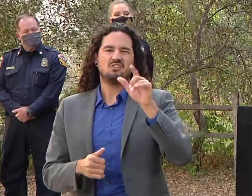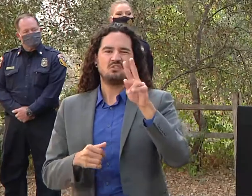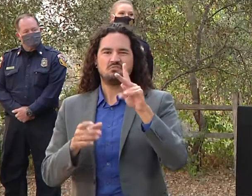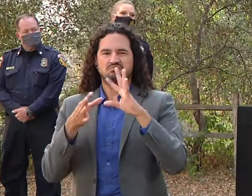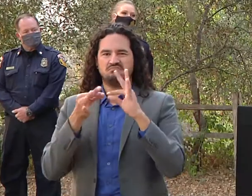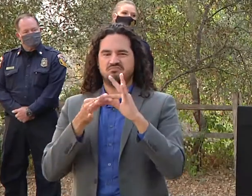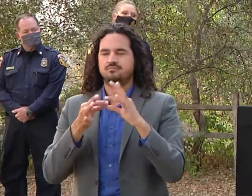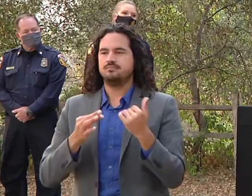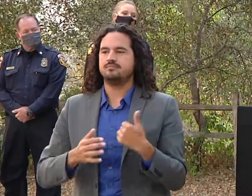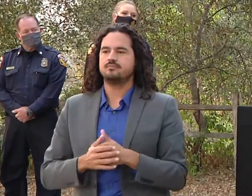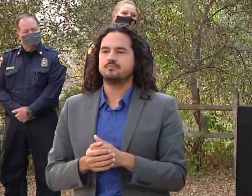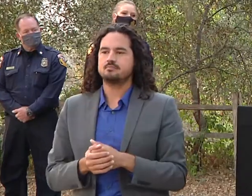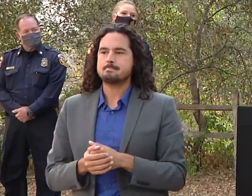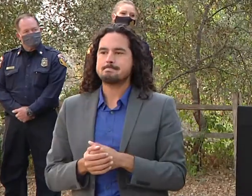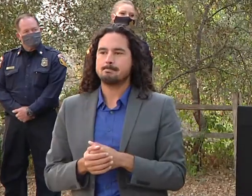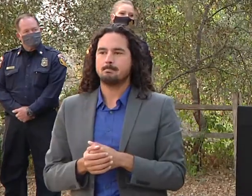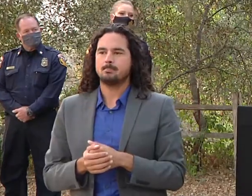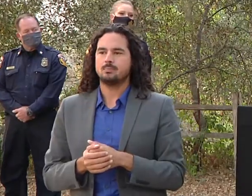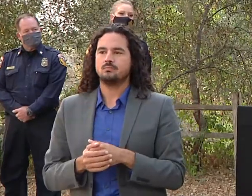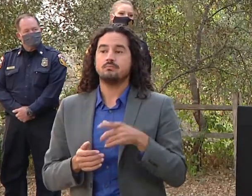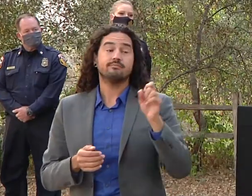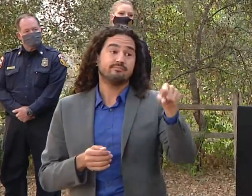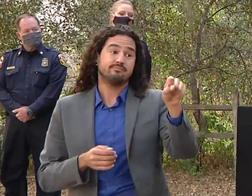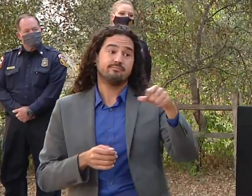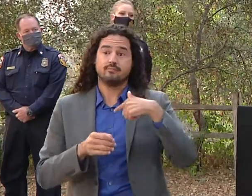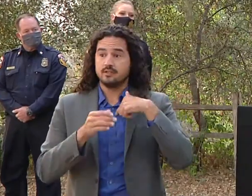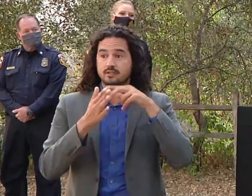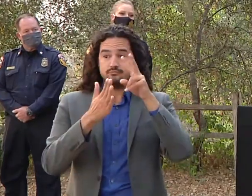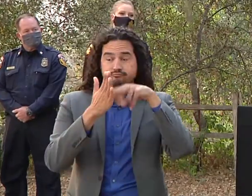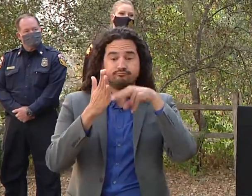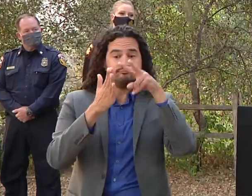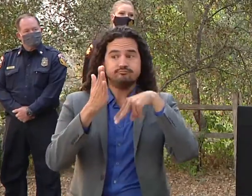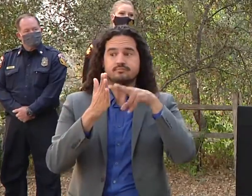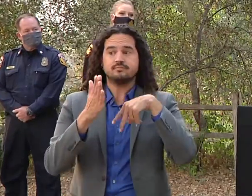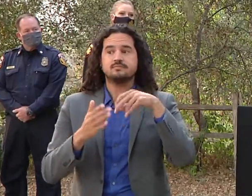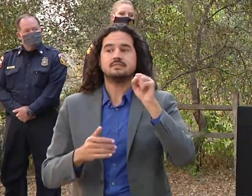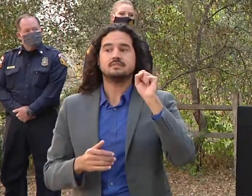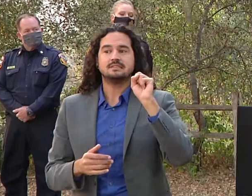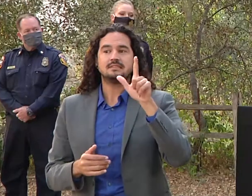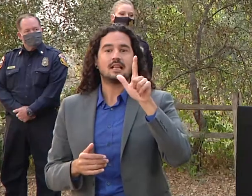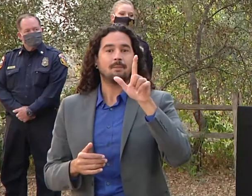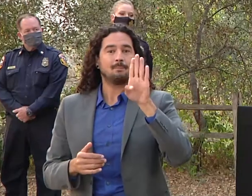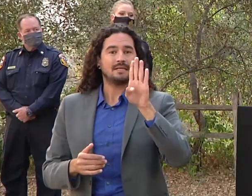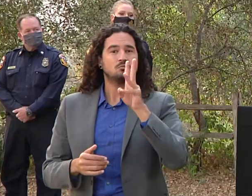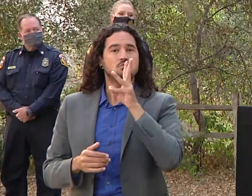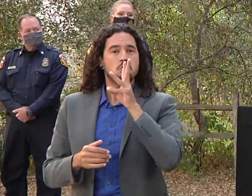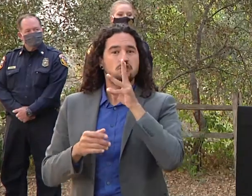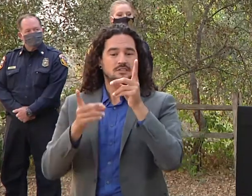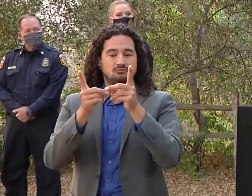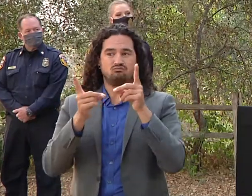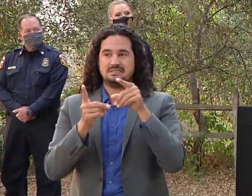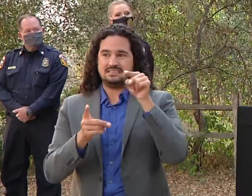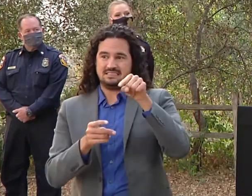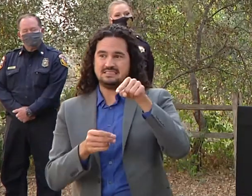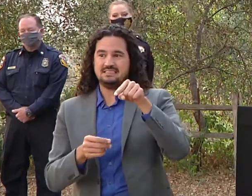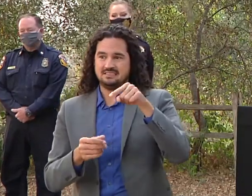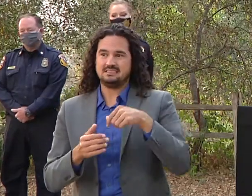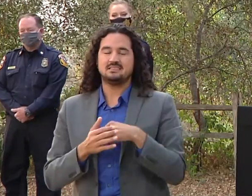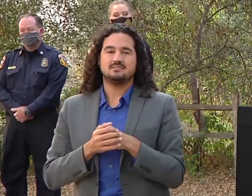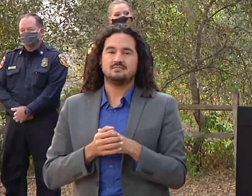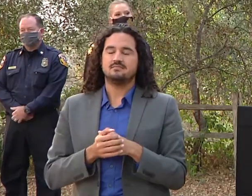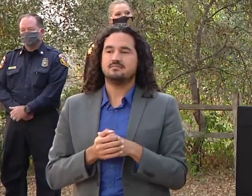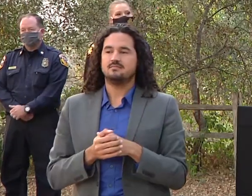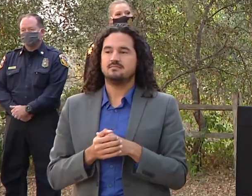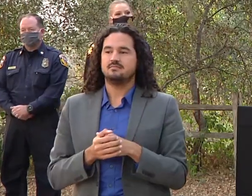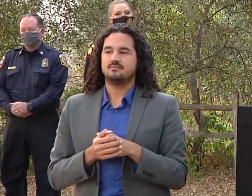Sure. Randy, I would pay special attention to the SLB Water District website. What I was told today, I had a conversation with them, was that